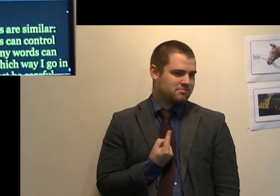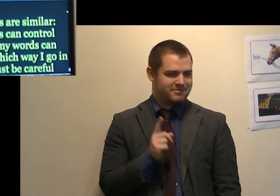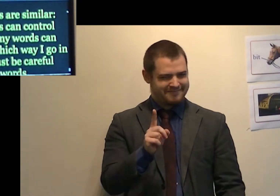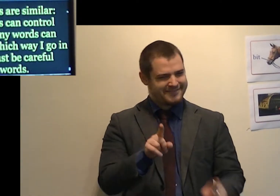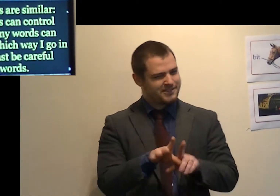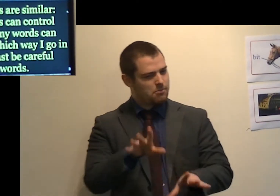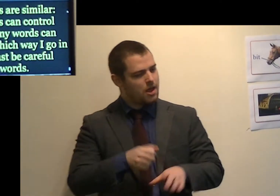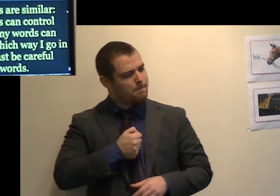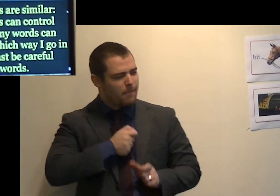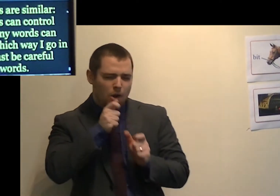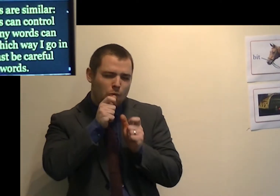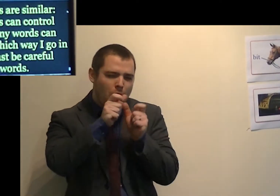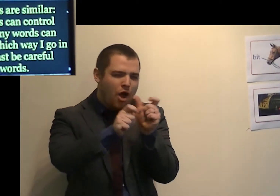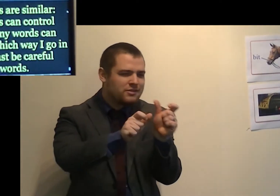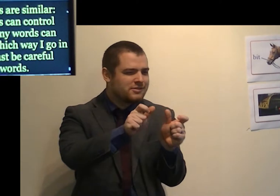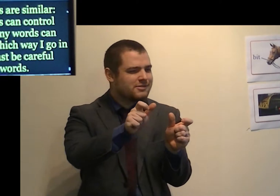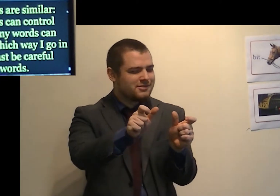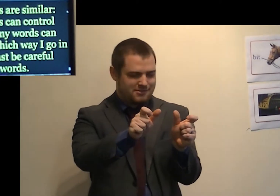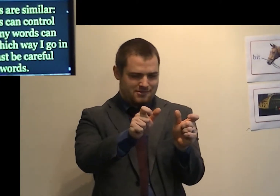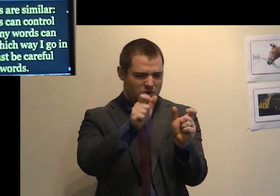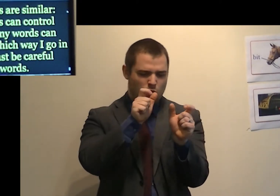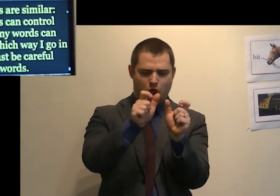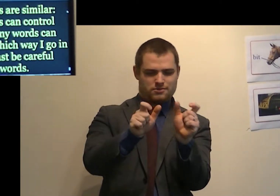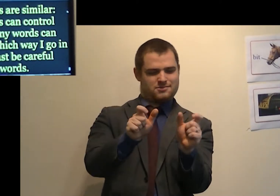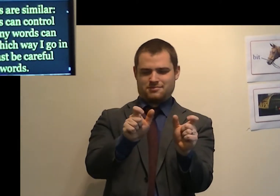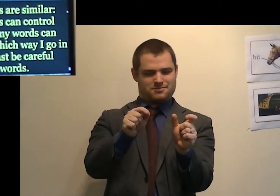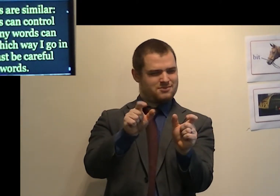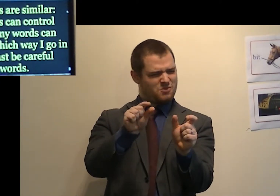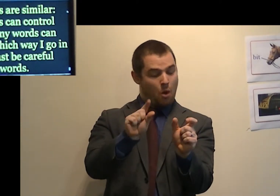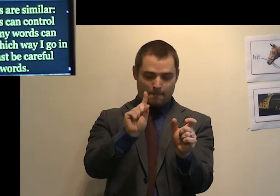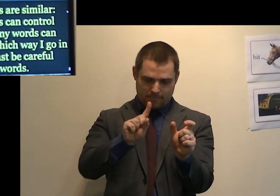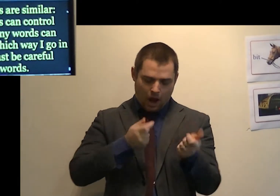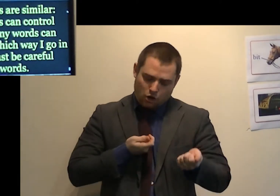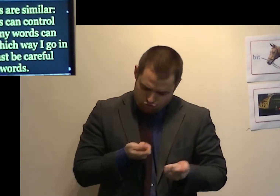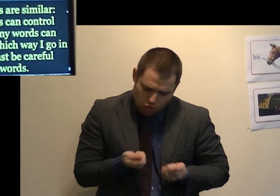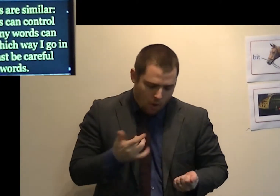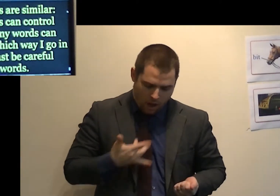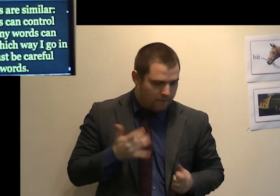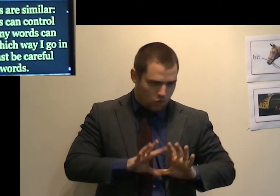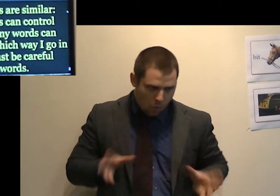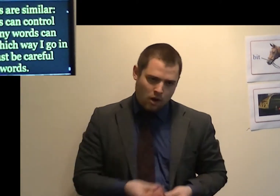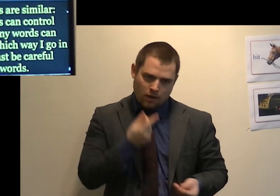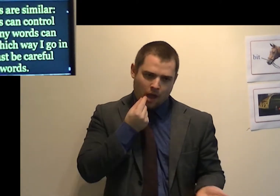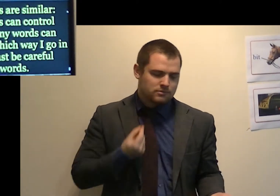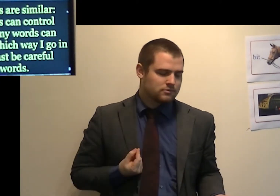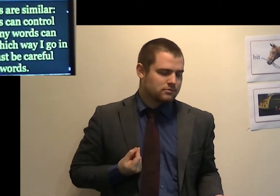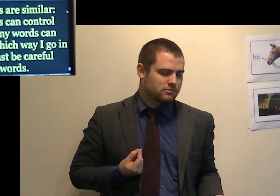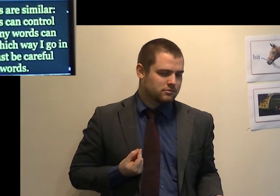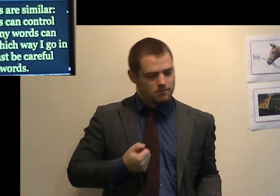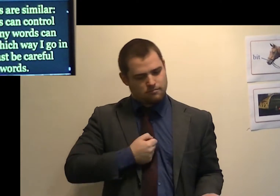similar. My words can control my life. My words can decide which